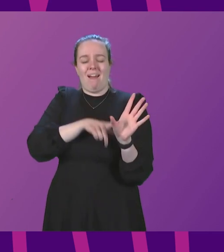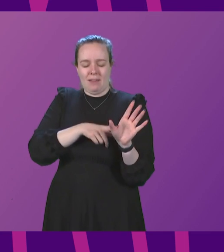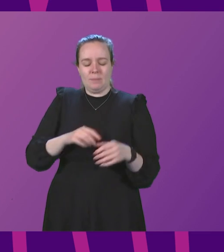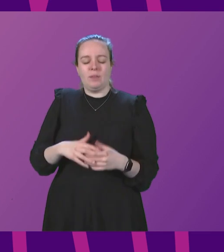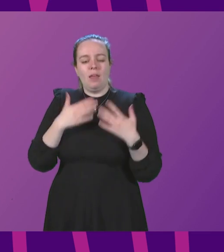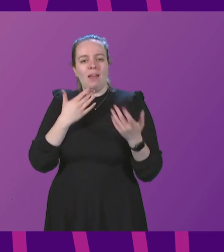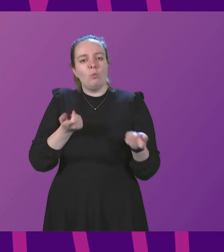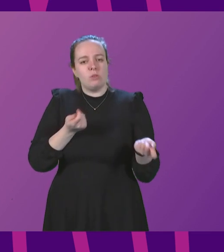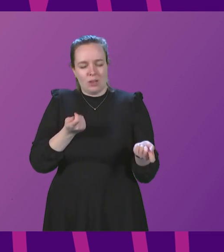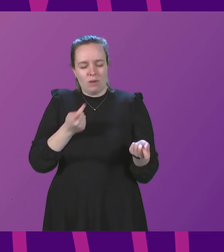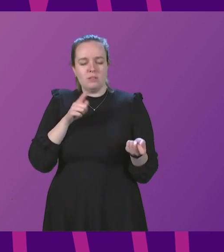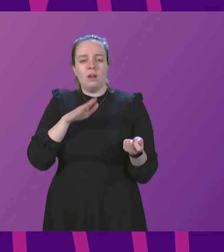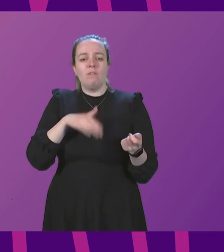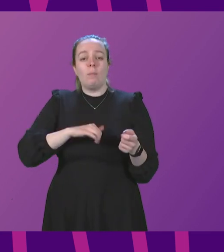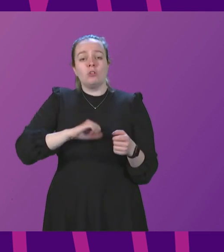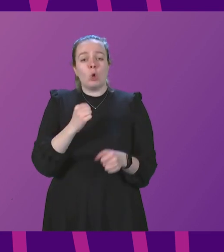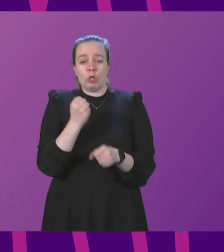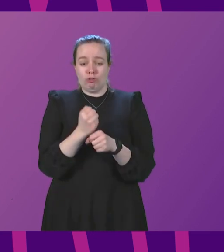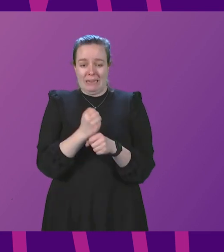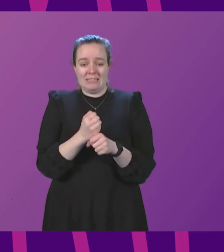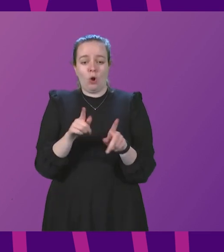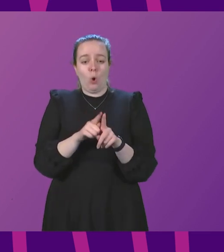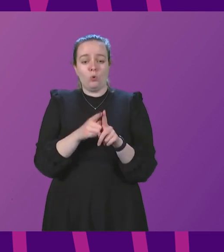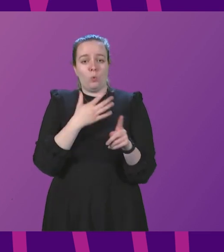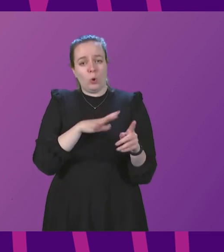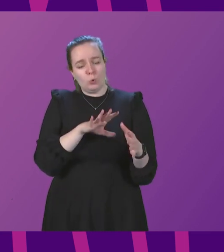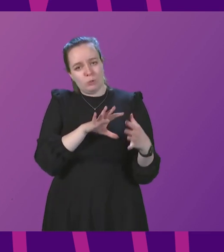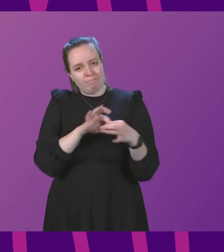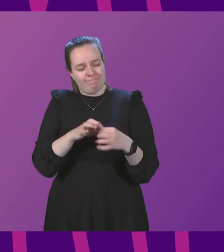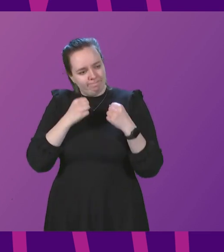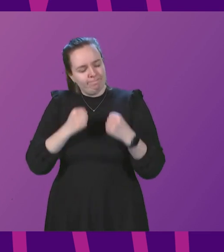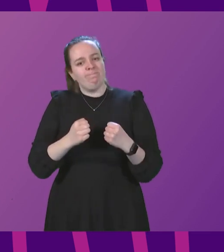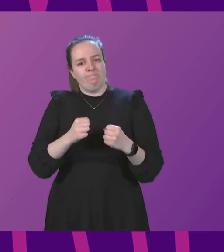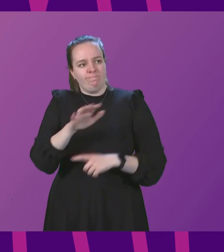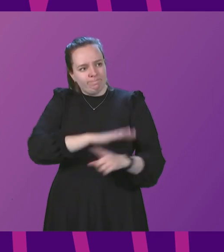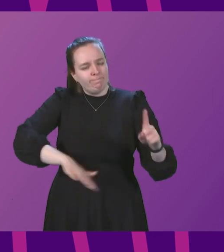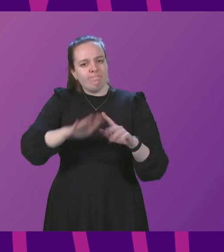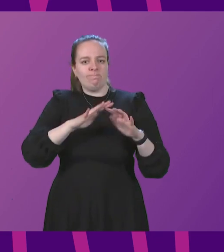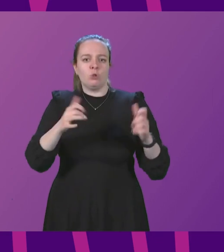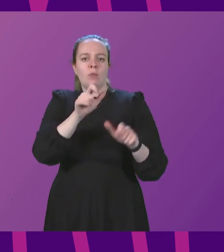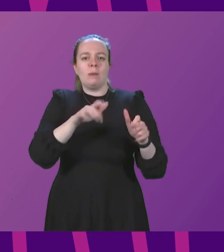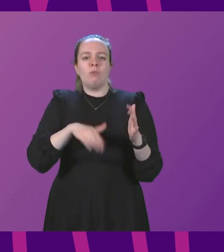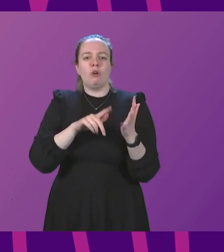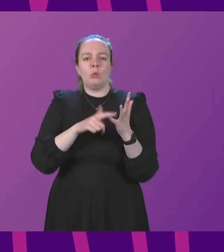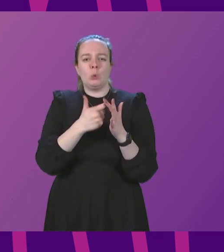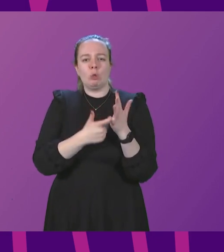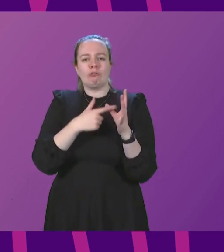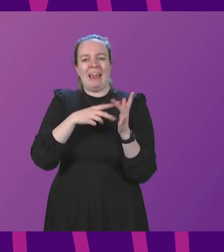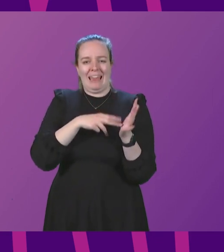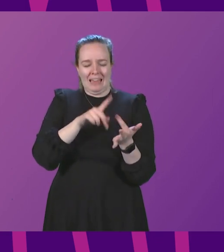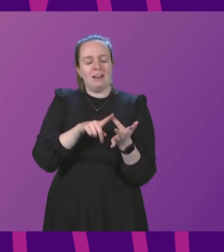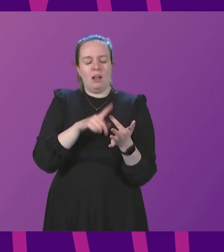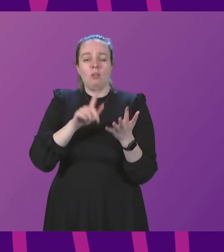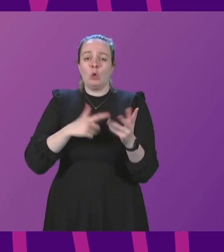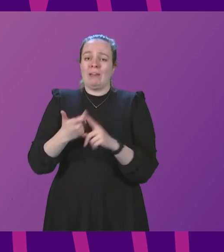On behalf of the Scottish Greens could I also associate ourselves with the solidarity shown across the chamber to the people of Ukraine The UK